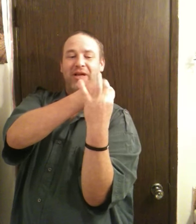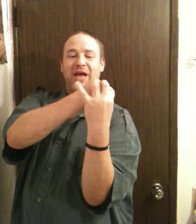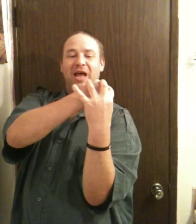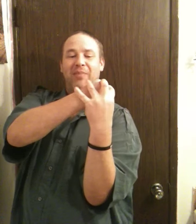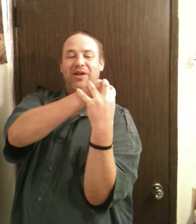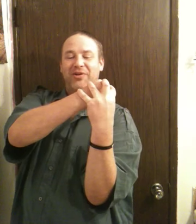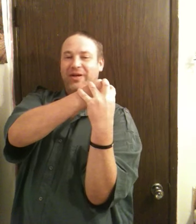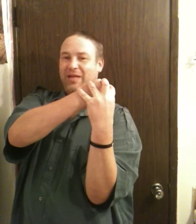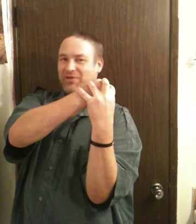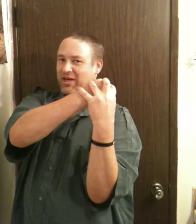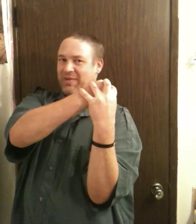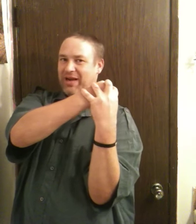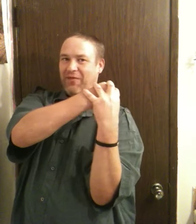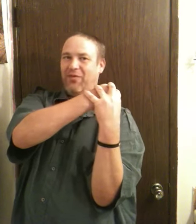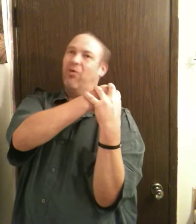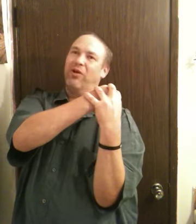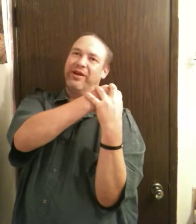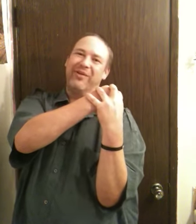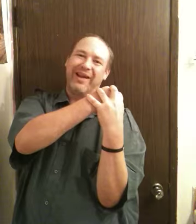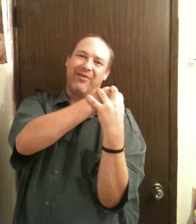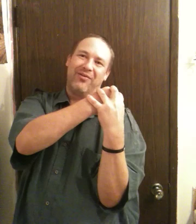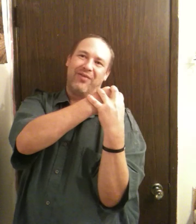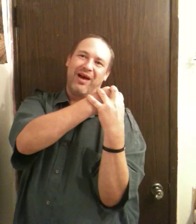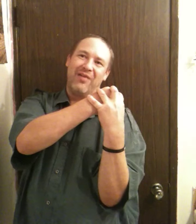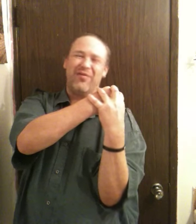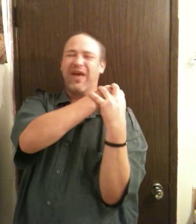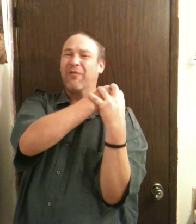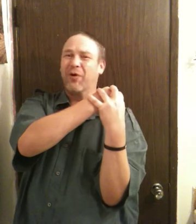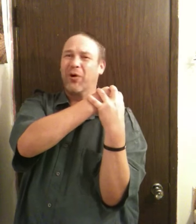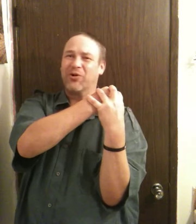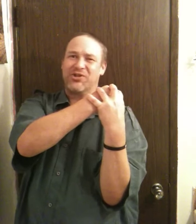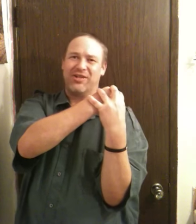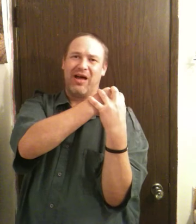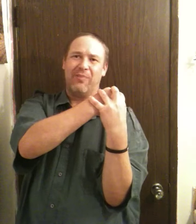by doing that. But you've got to be careful holding it. want to count to five. If it ever hurts, stop.